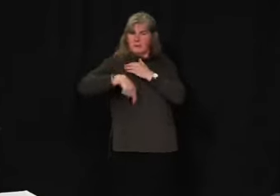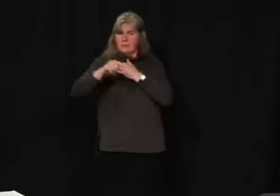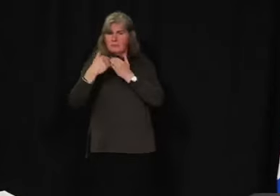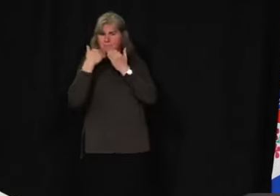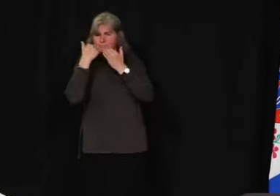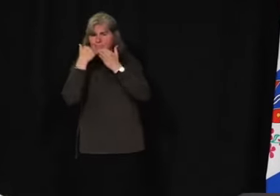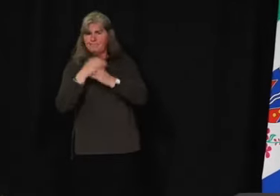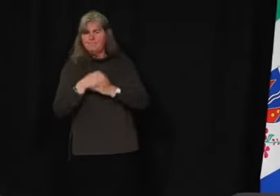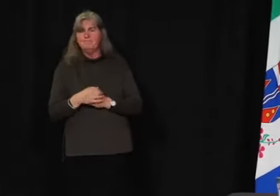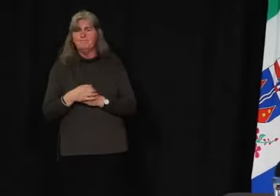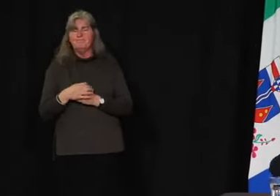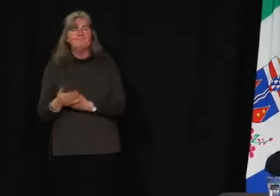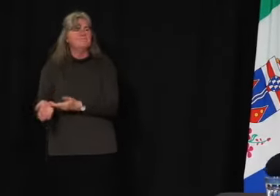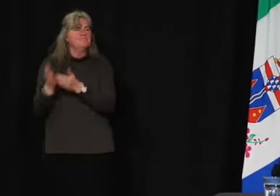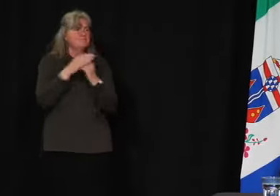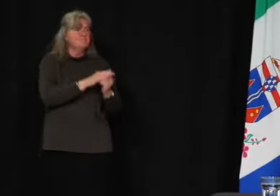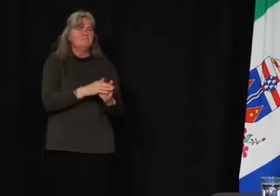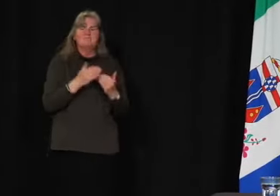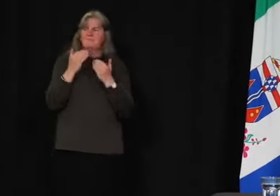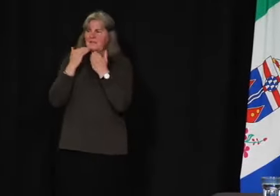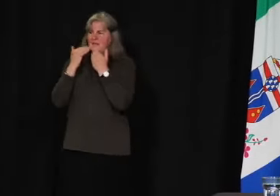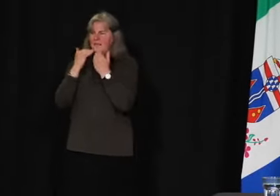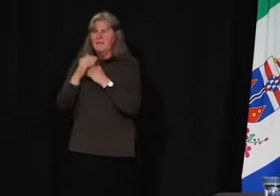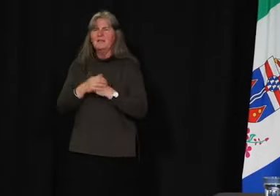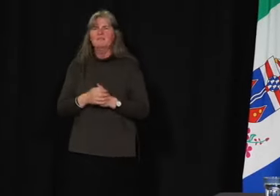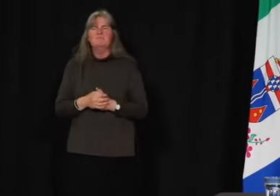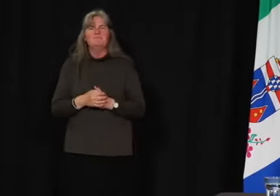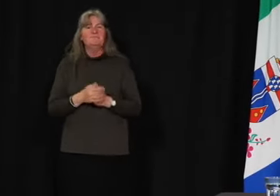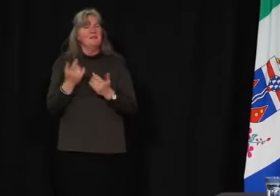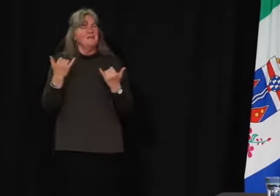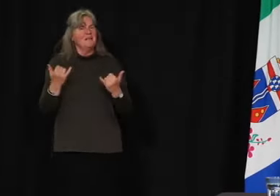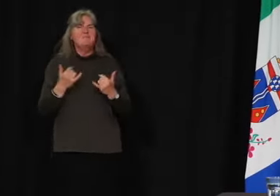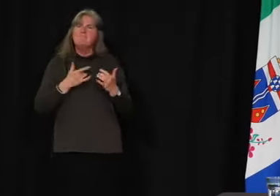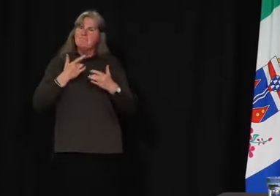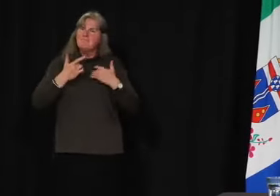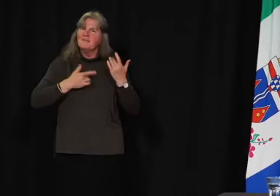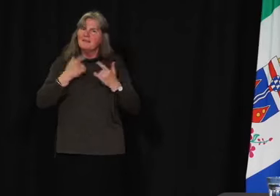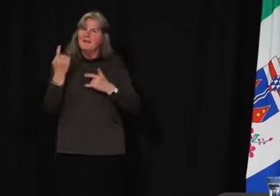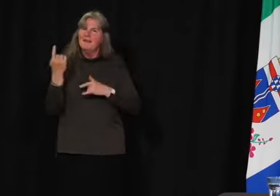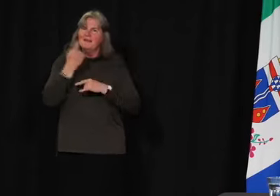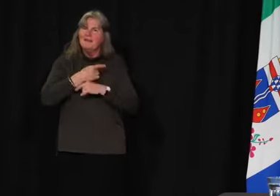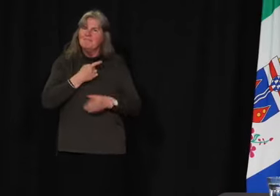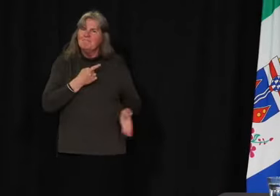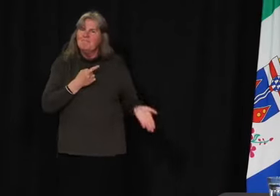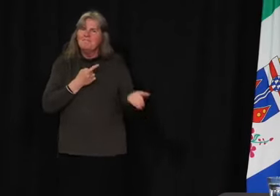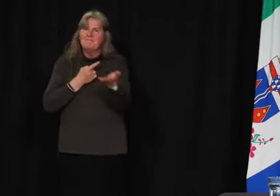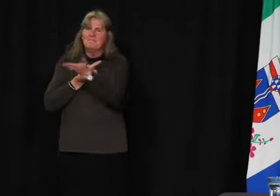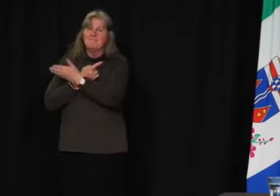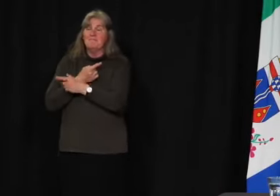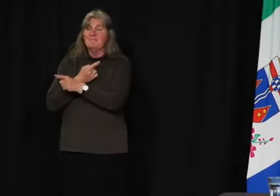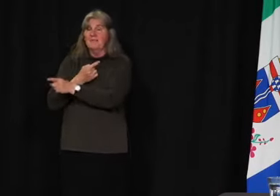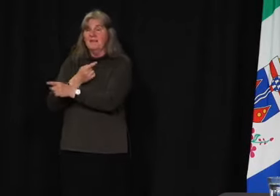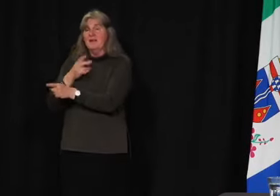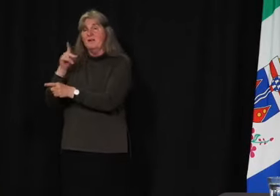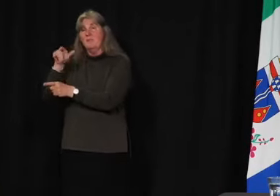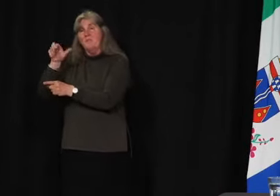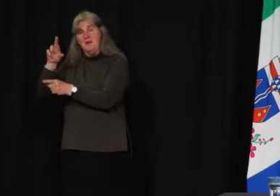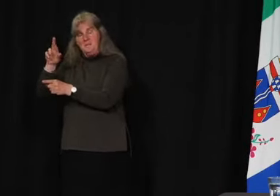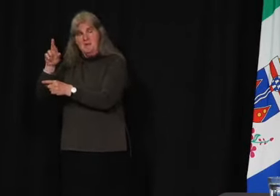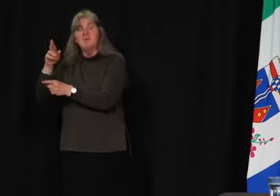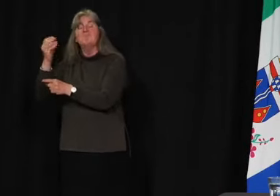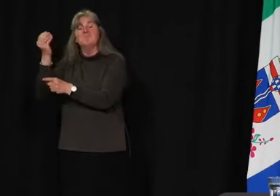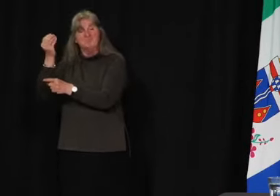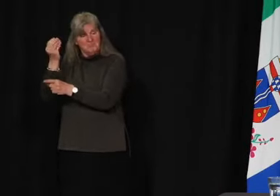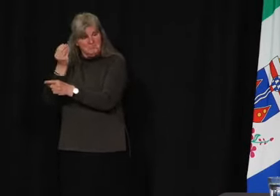Thank you, Premier. This is an exciting day for all of us. As the Premier mentioned, we are on track